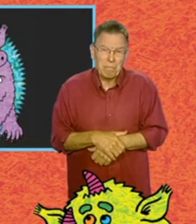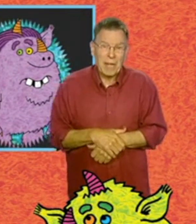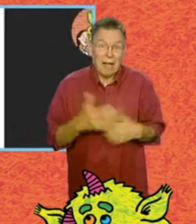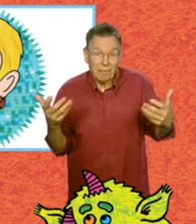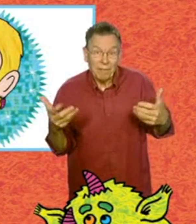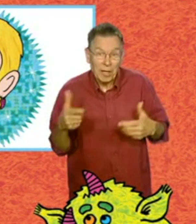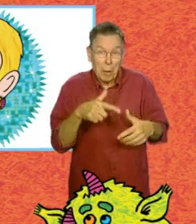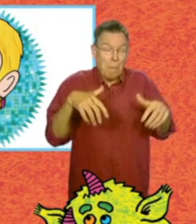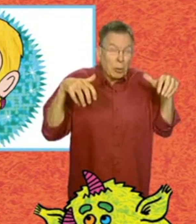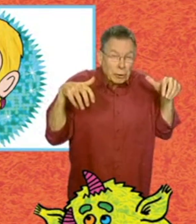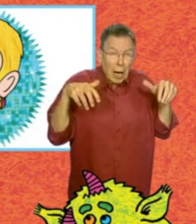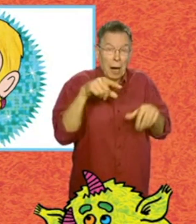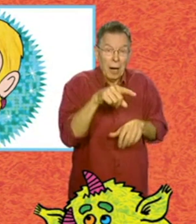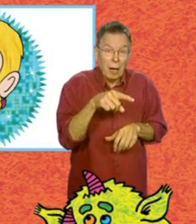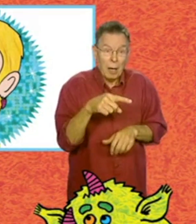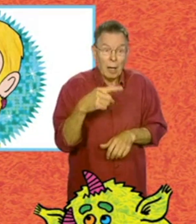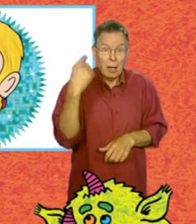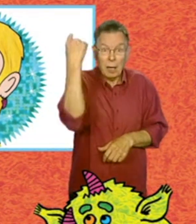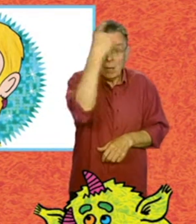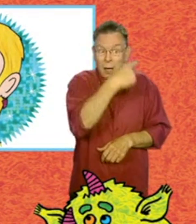If the monster turns into a handsome young man,